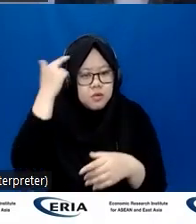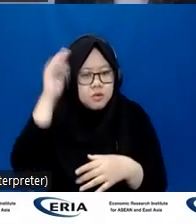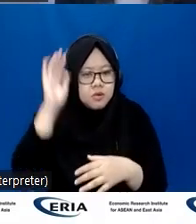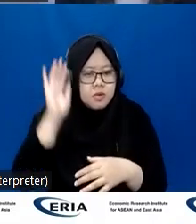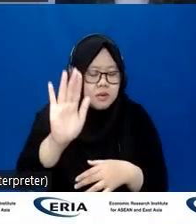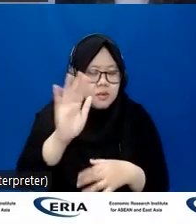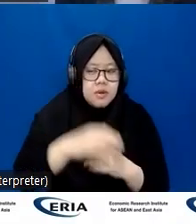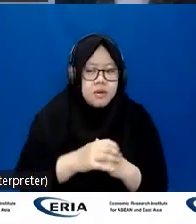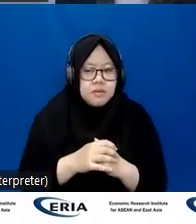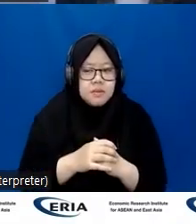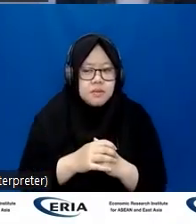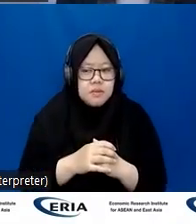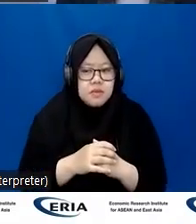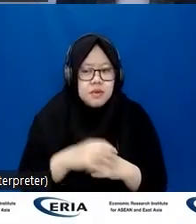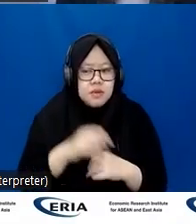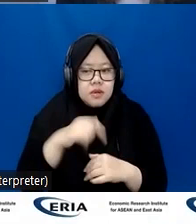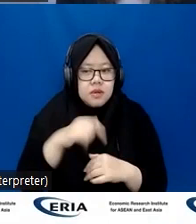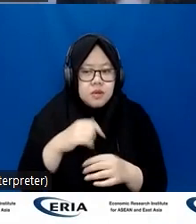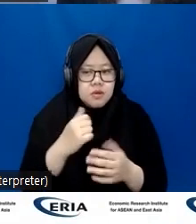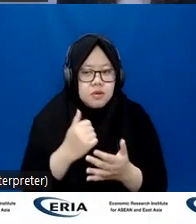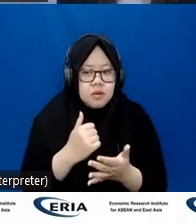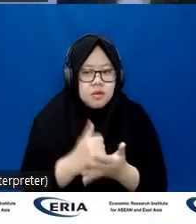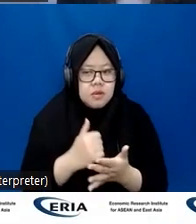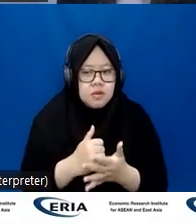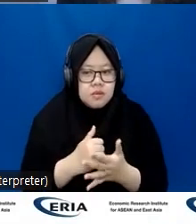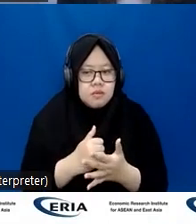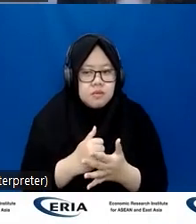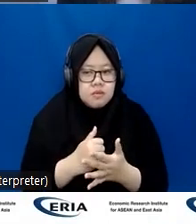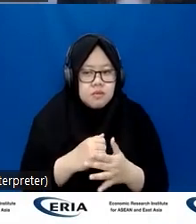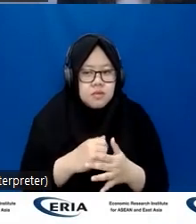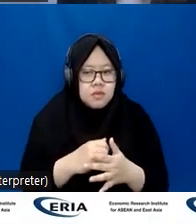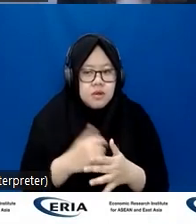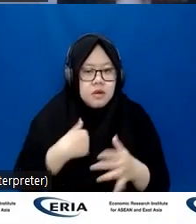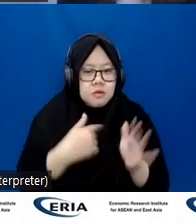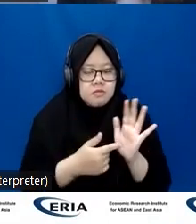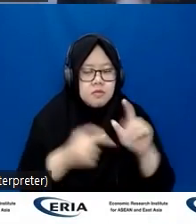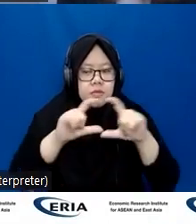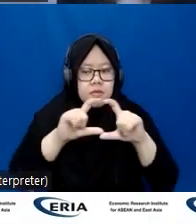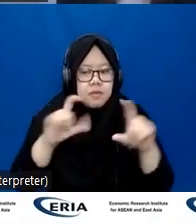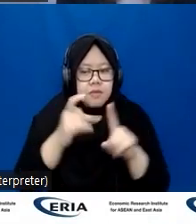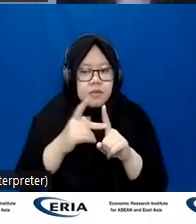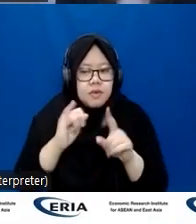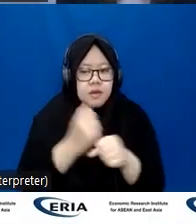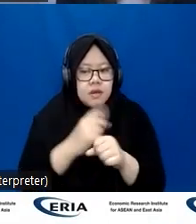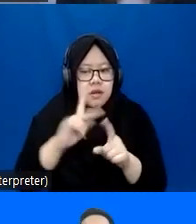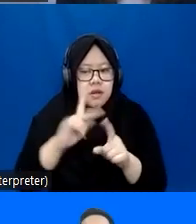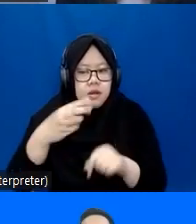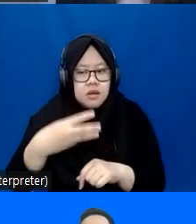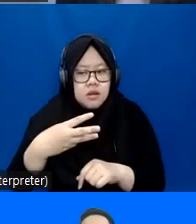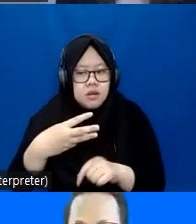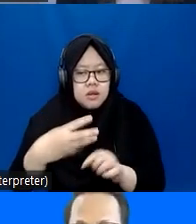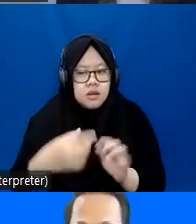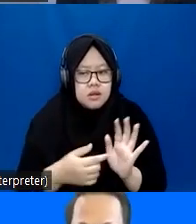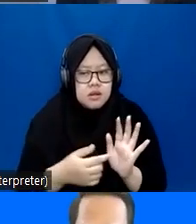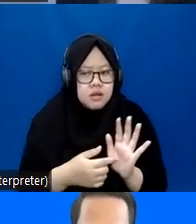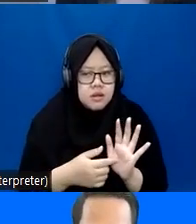again, is relatively patchy on this, but I've highlighted two quite stark statistics, which is in Cambodia, one in